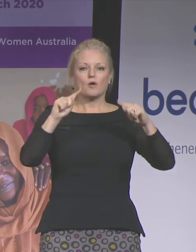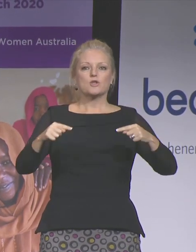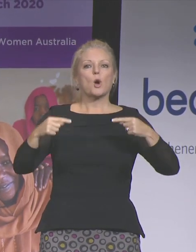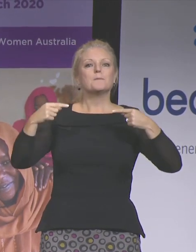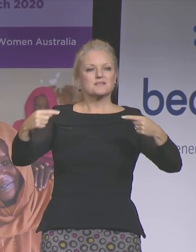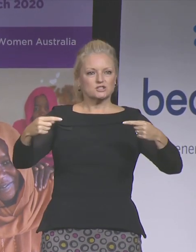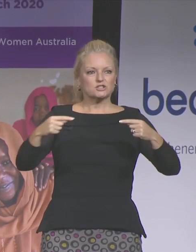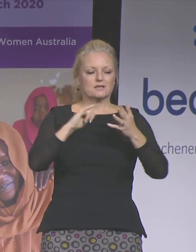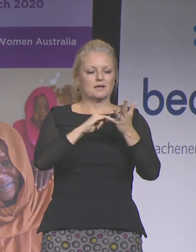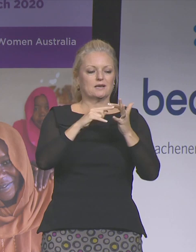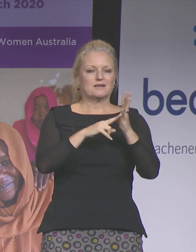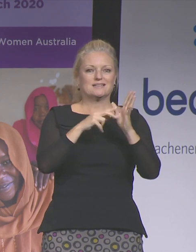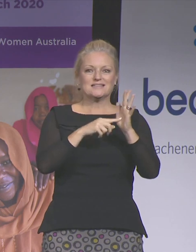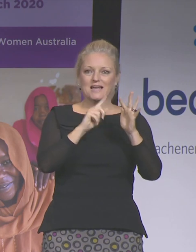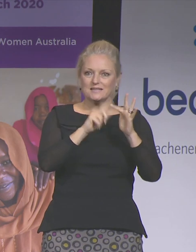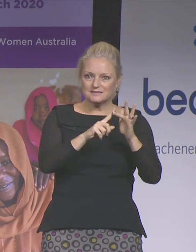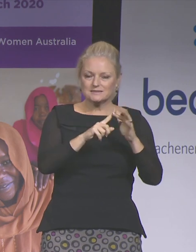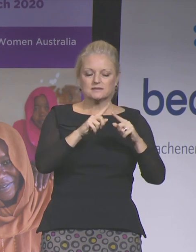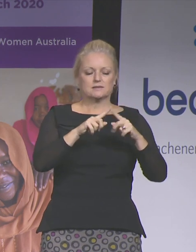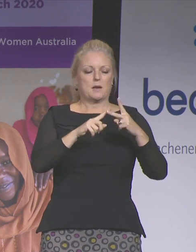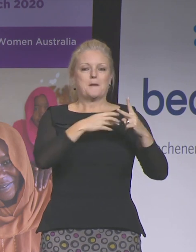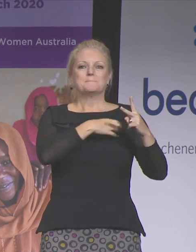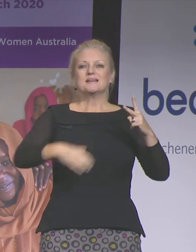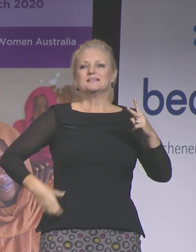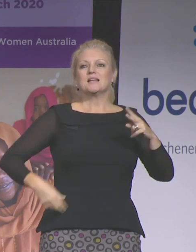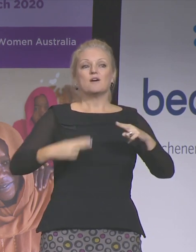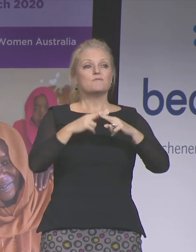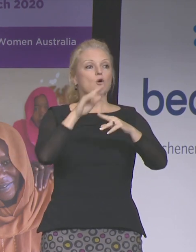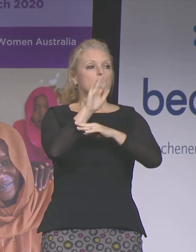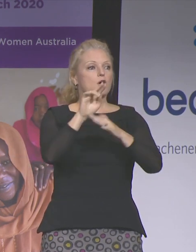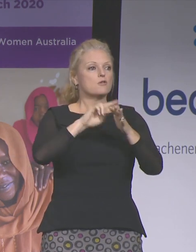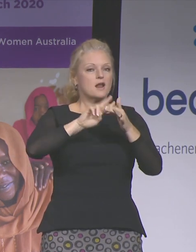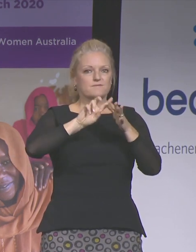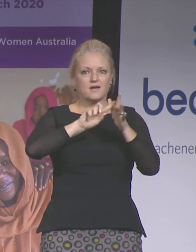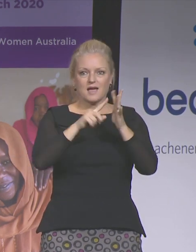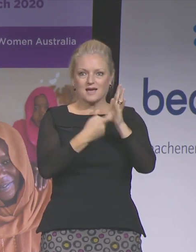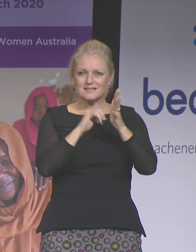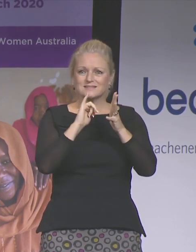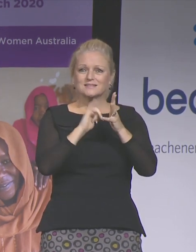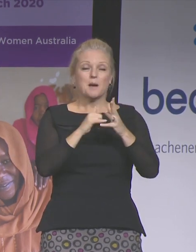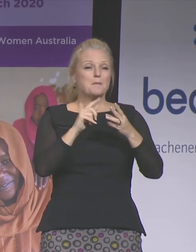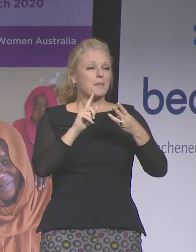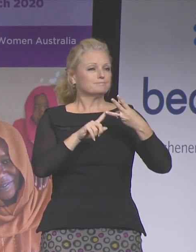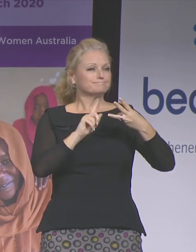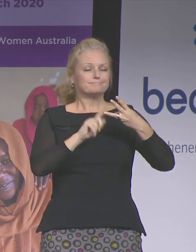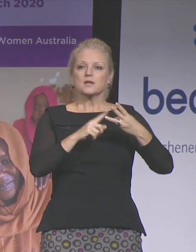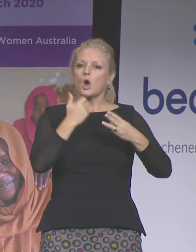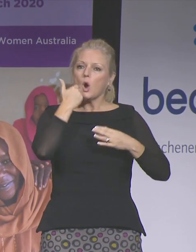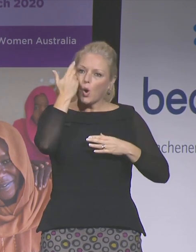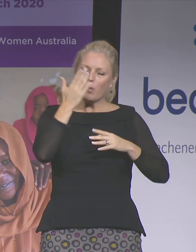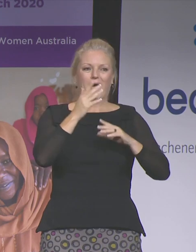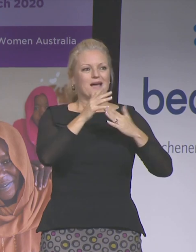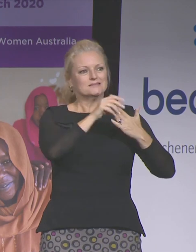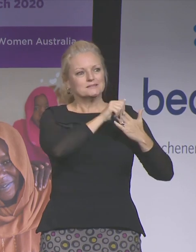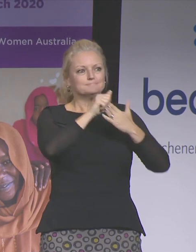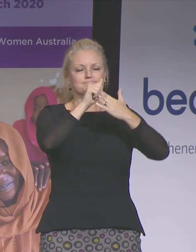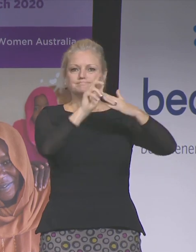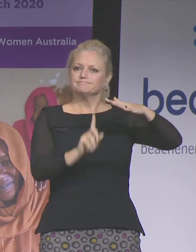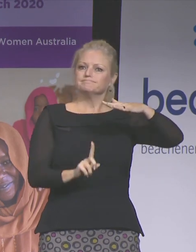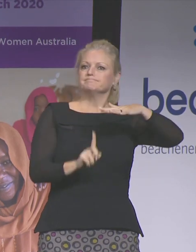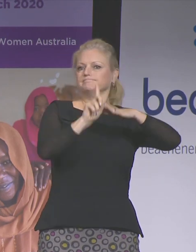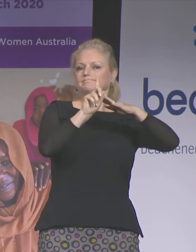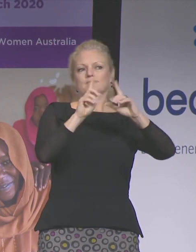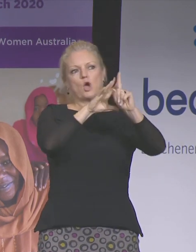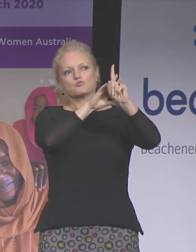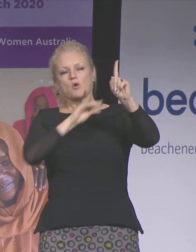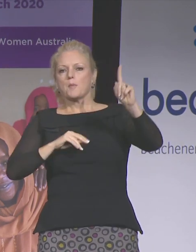Affairs and she is and continues to be an inspirational leader and role model for young Australian women and the migrant community here